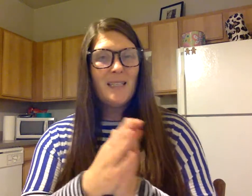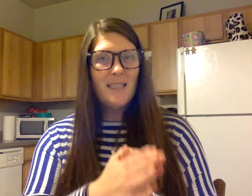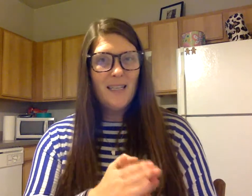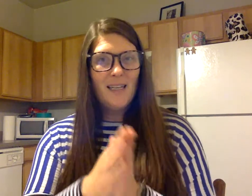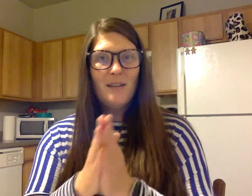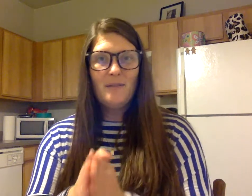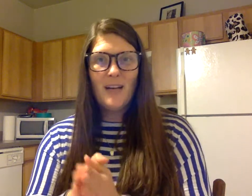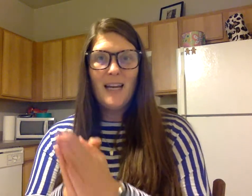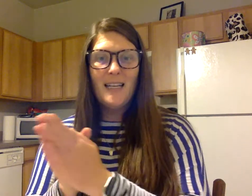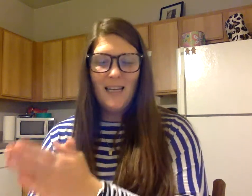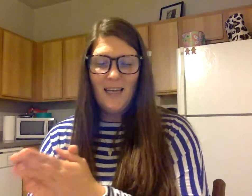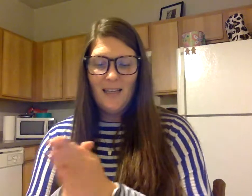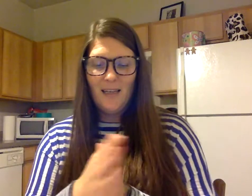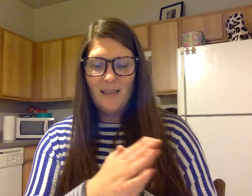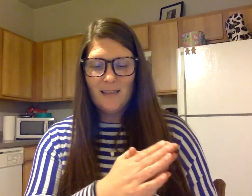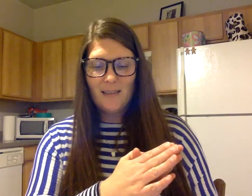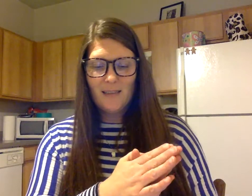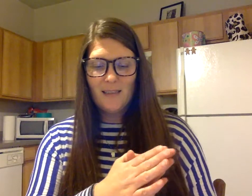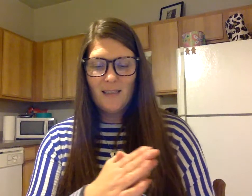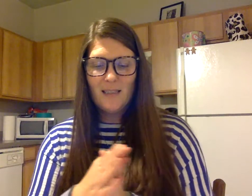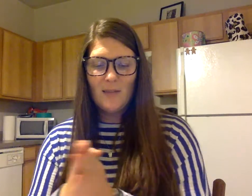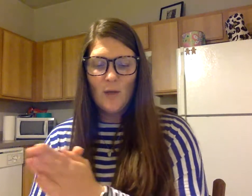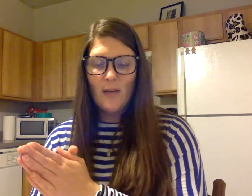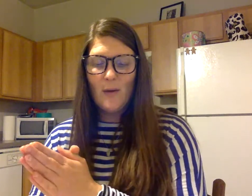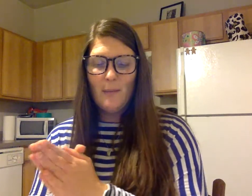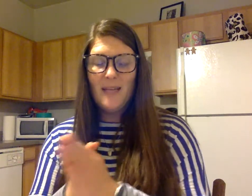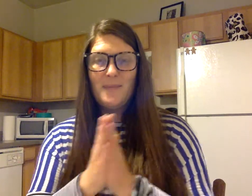Divided. Equipment.